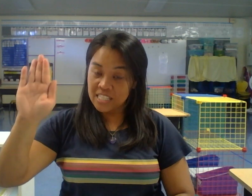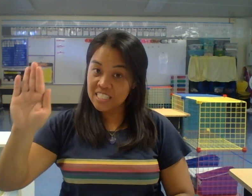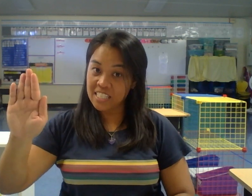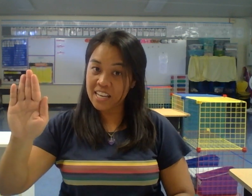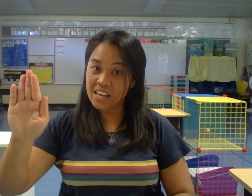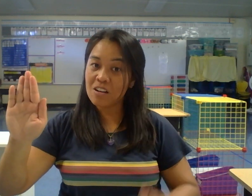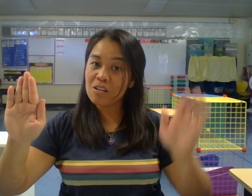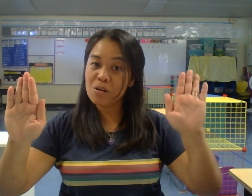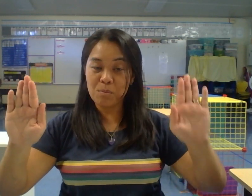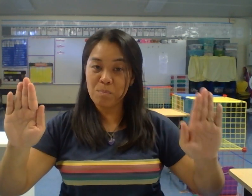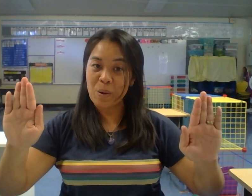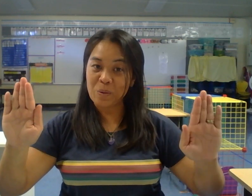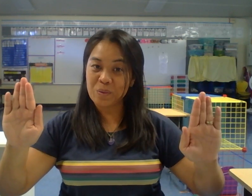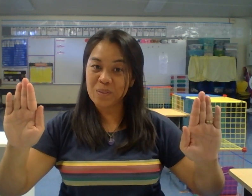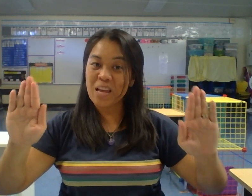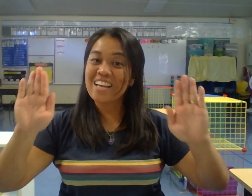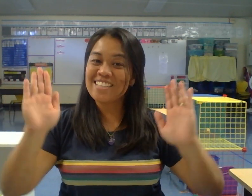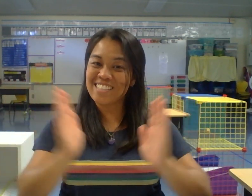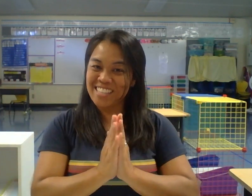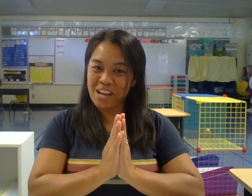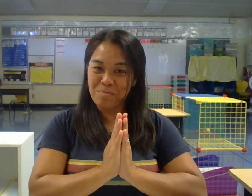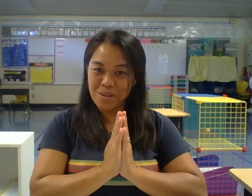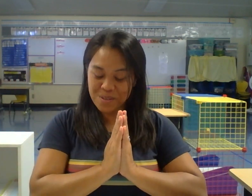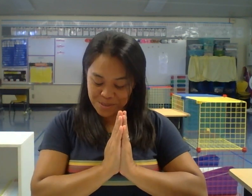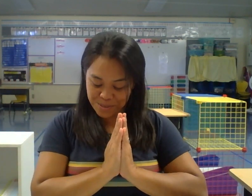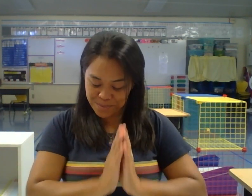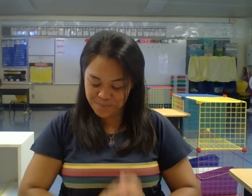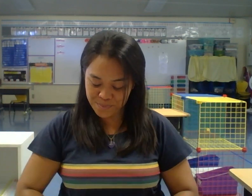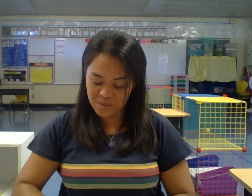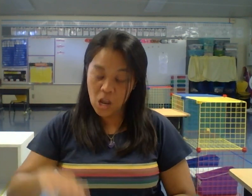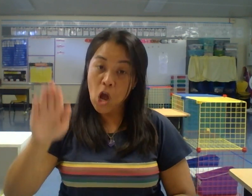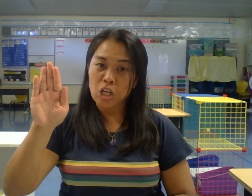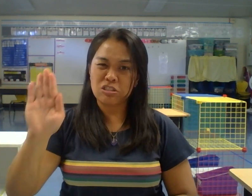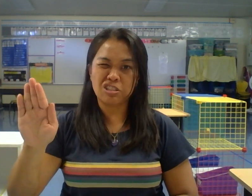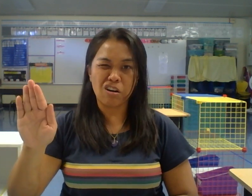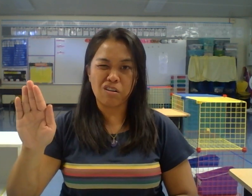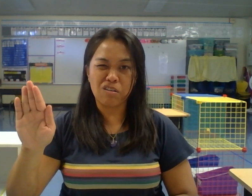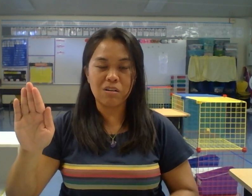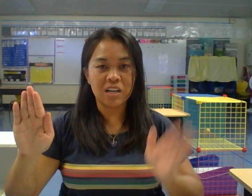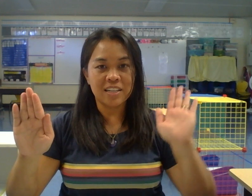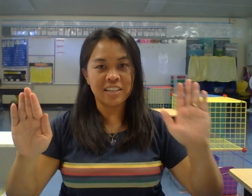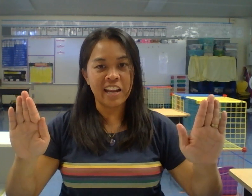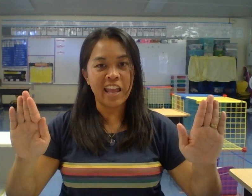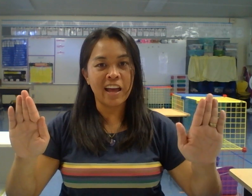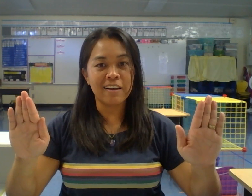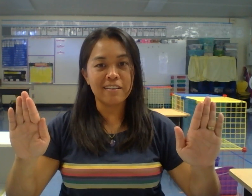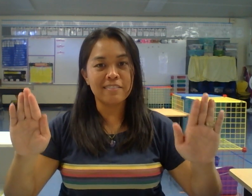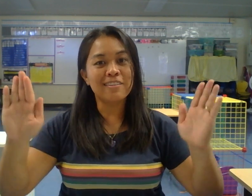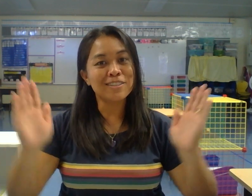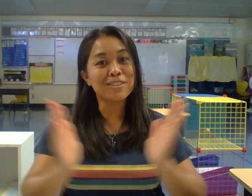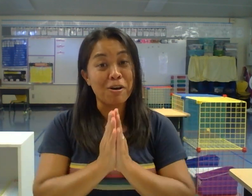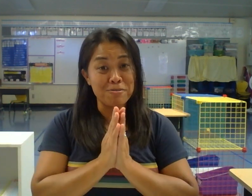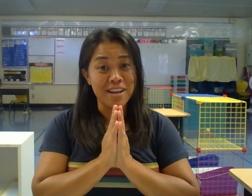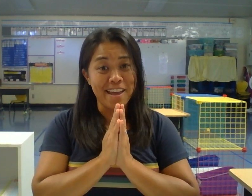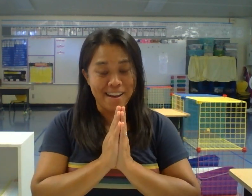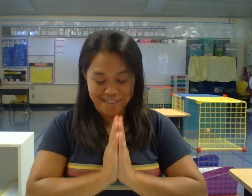Sail. Boat. Sail. Boat. Toe. Nail. Toe. Nail.